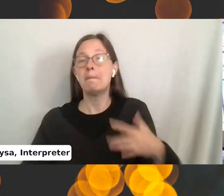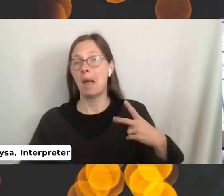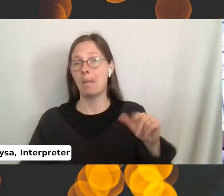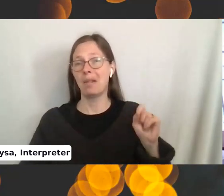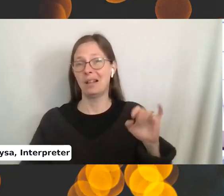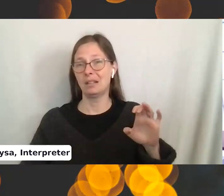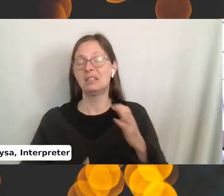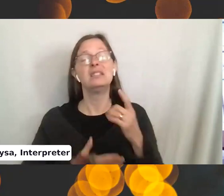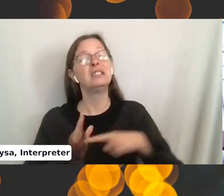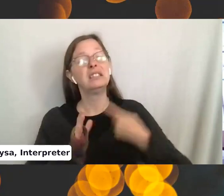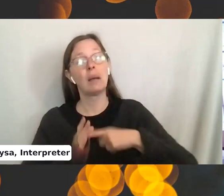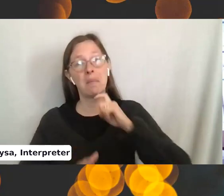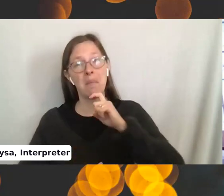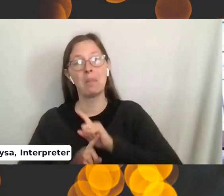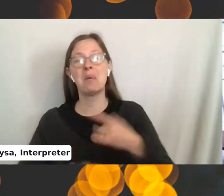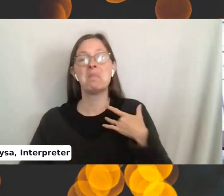I can get some. on.